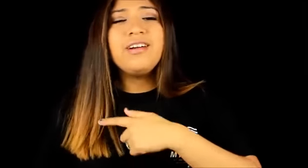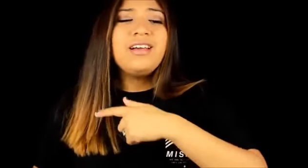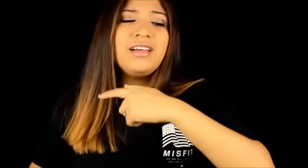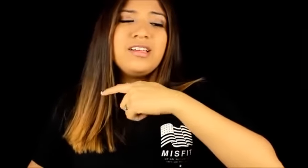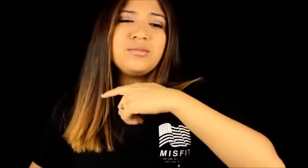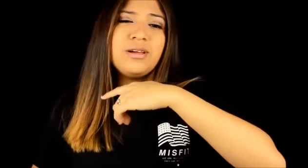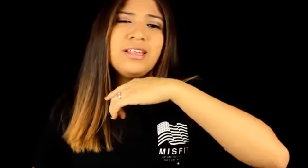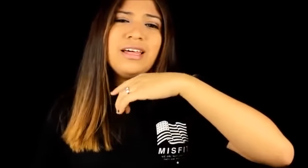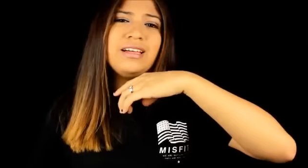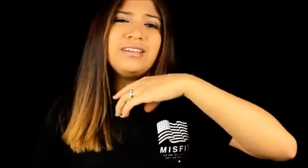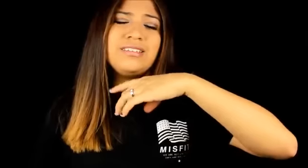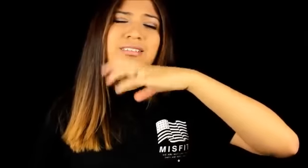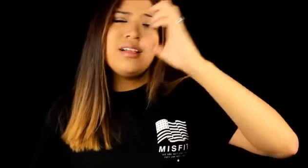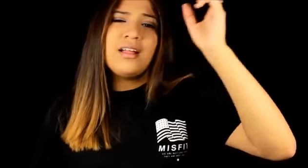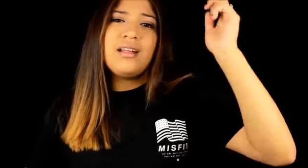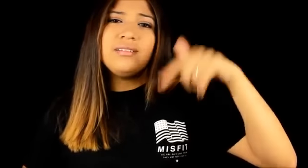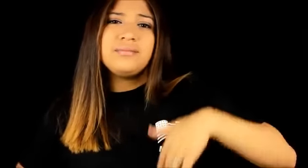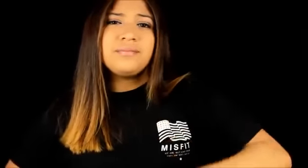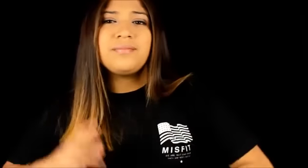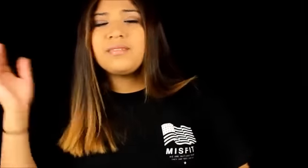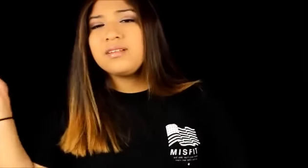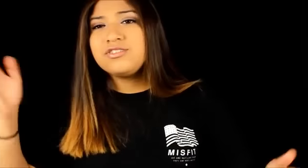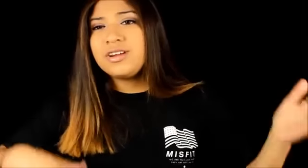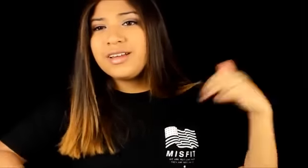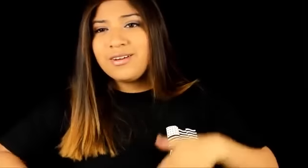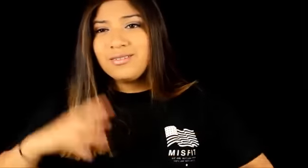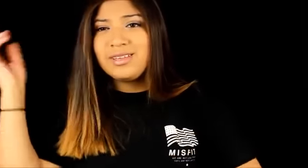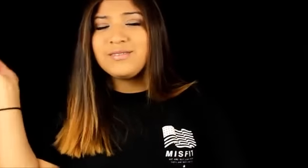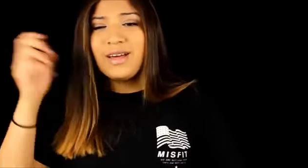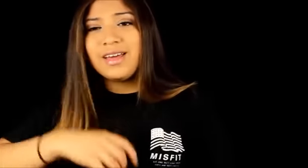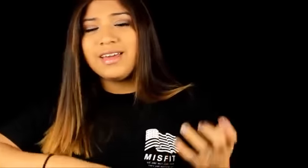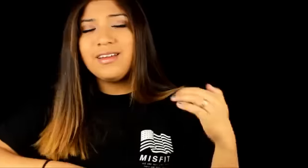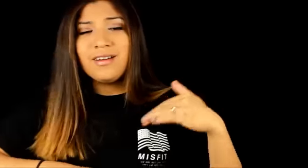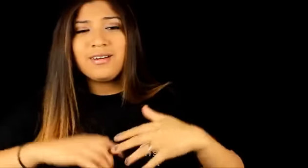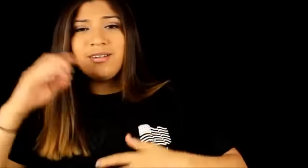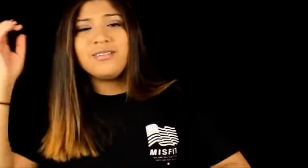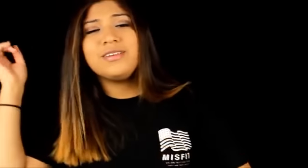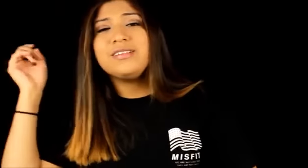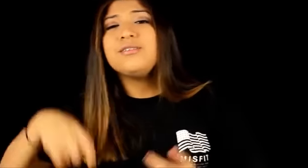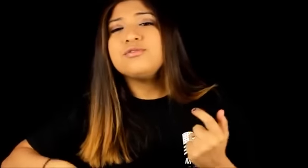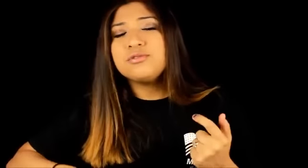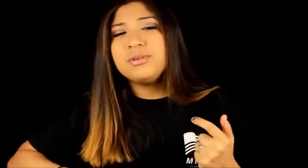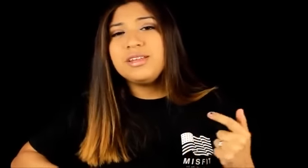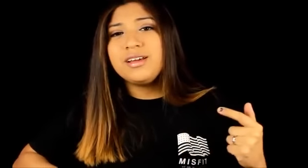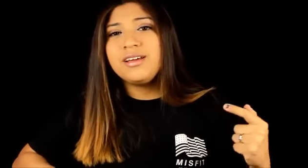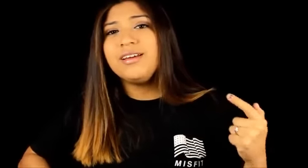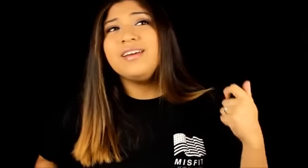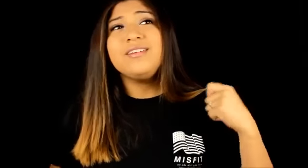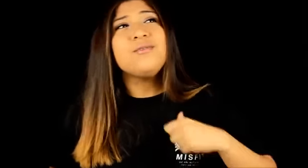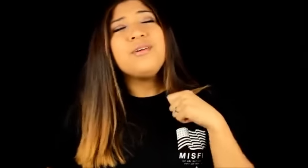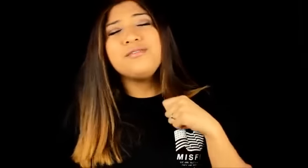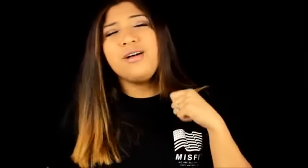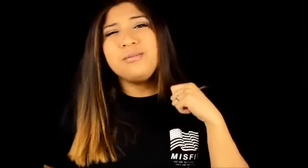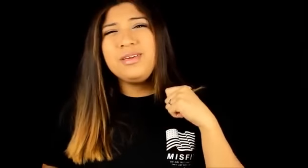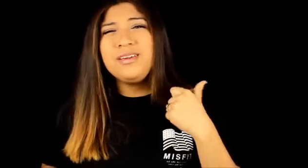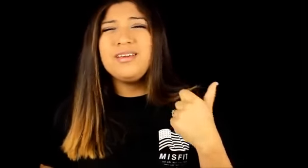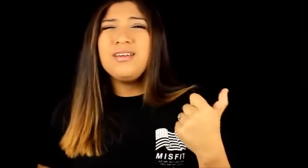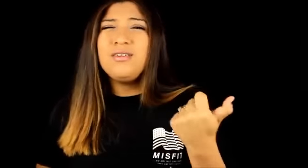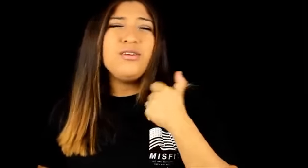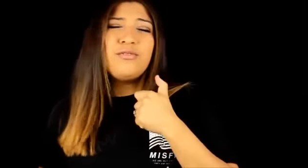as well as check out Levi on all of his social media if you want to follow me you can